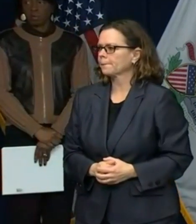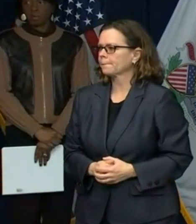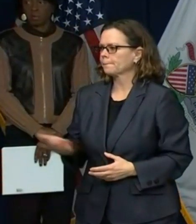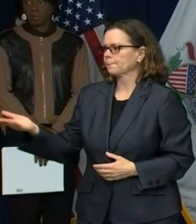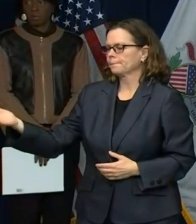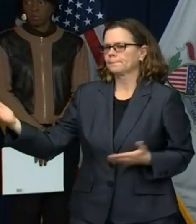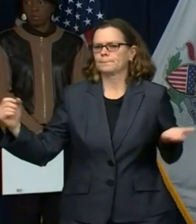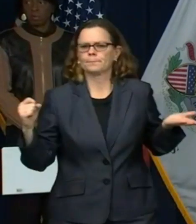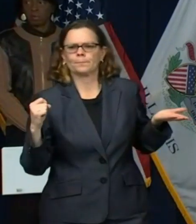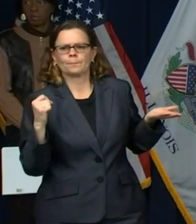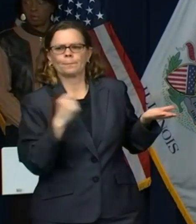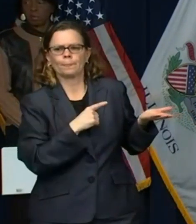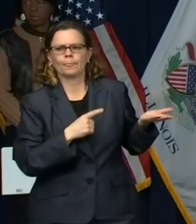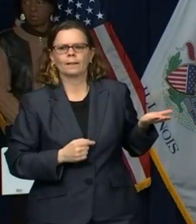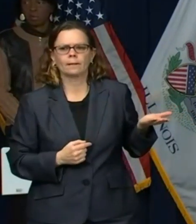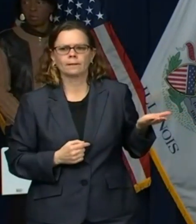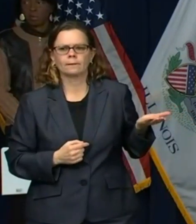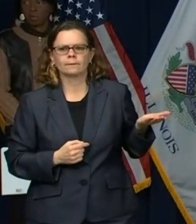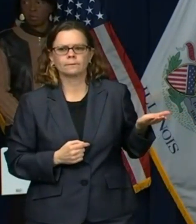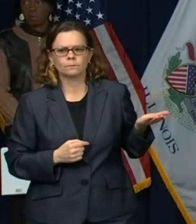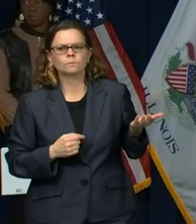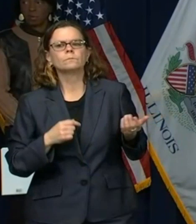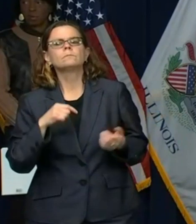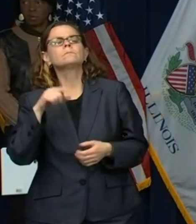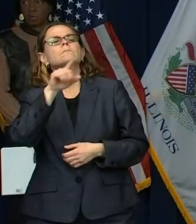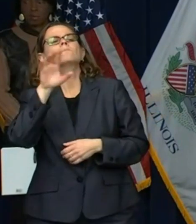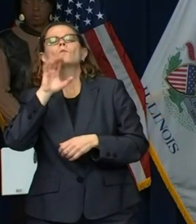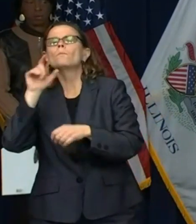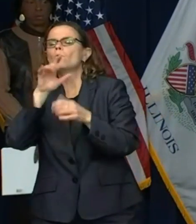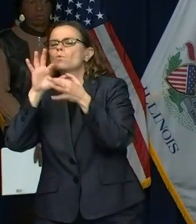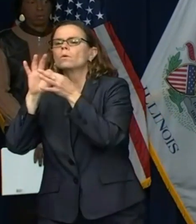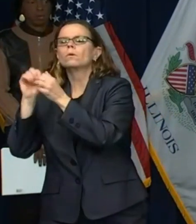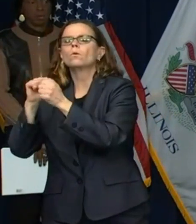compensation commission did overstep its rulemaking authority?